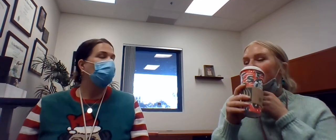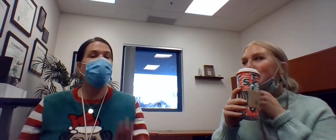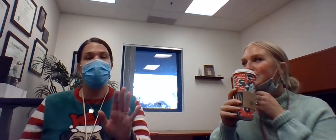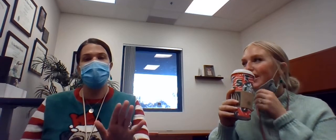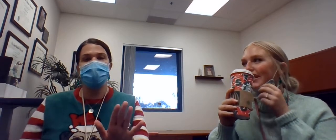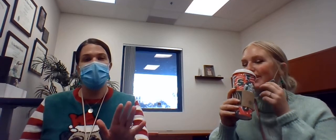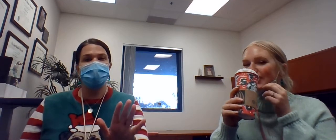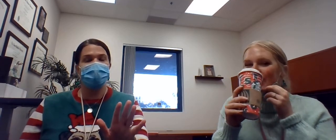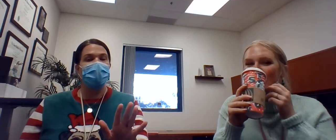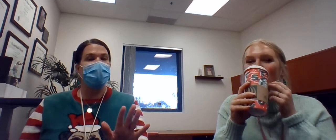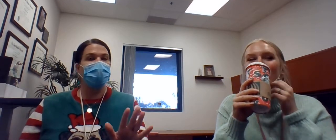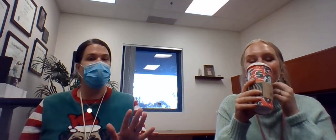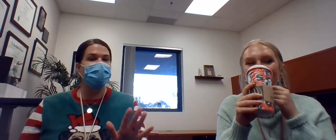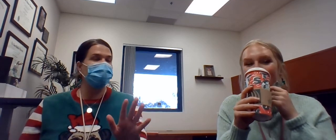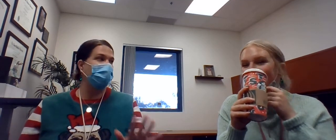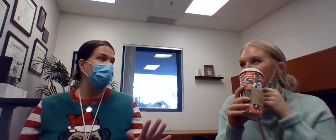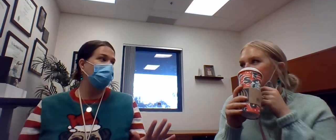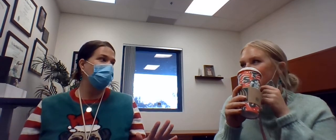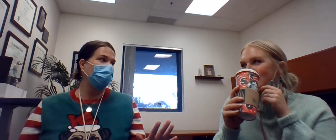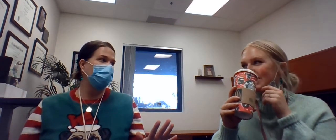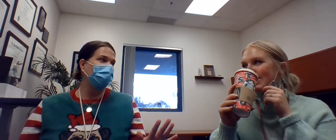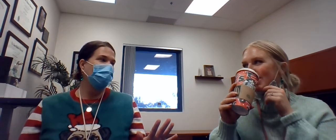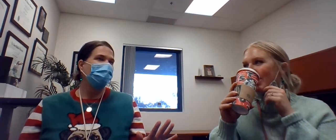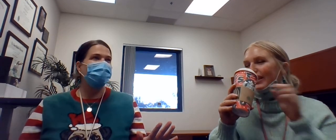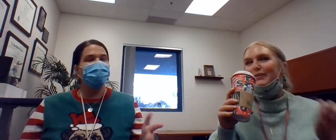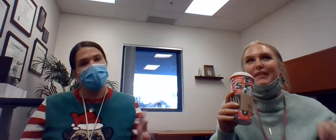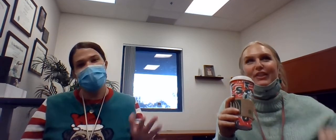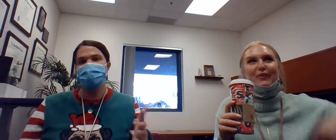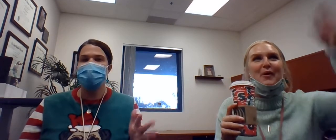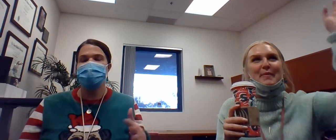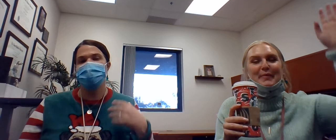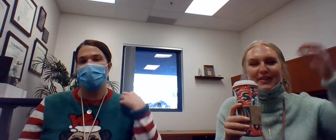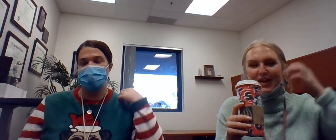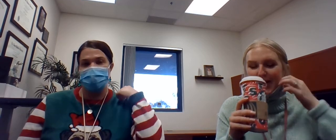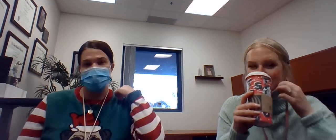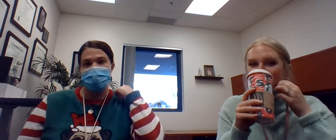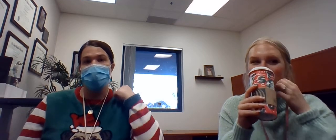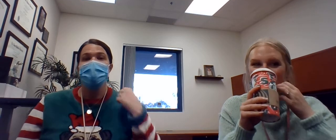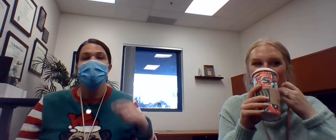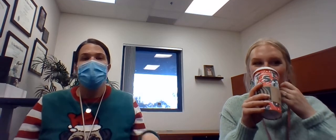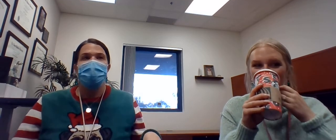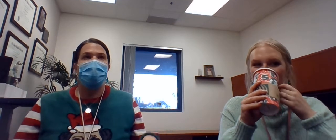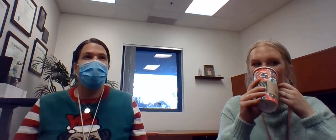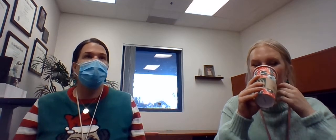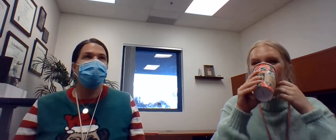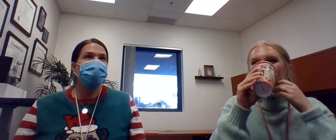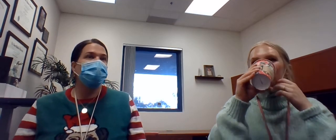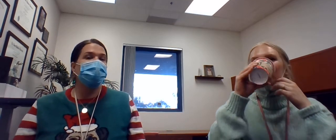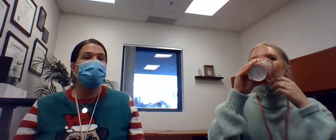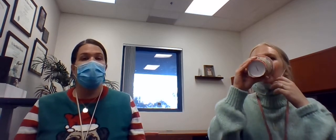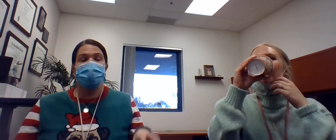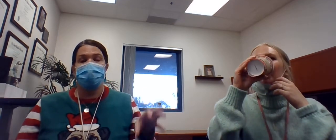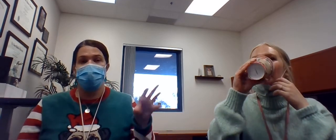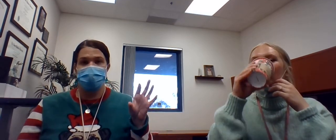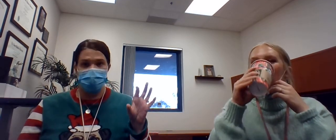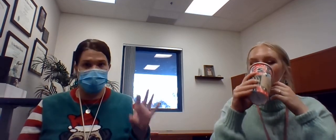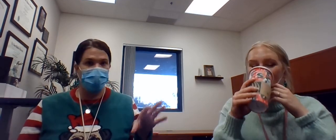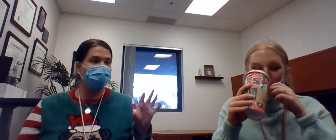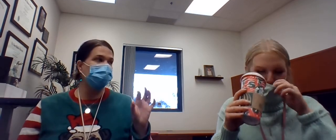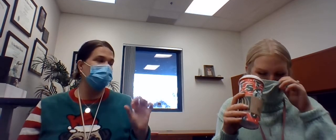Figure Women's ice skating. Oh, That's it. the couples? I like when they throw up Ice and it's kind fun, too. Okay. And I also really love the moguls